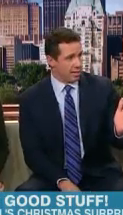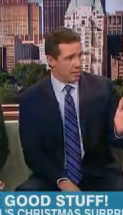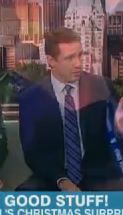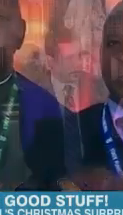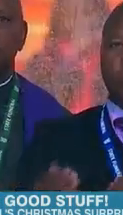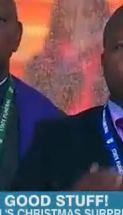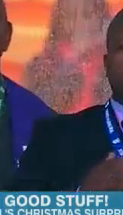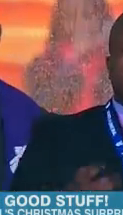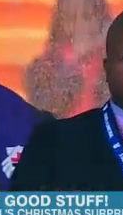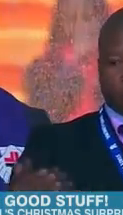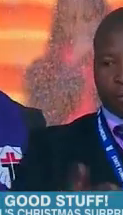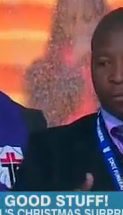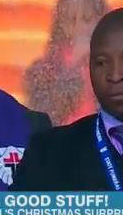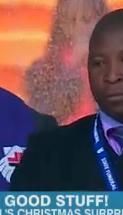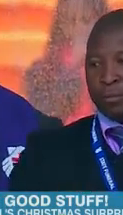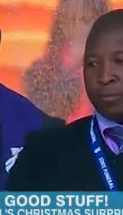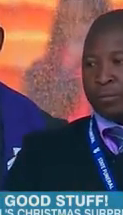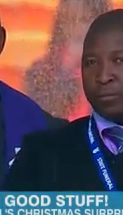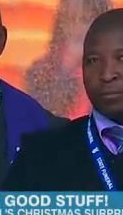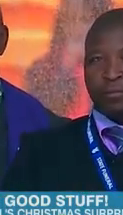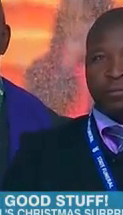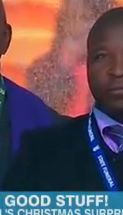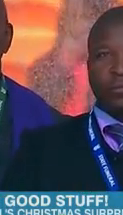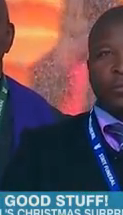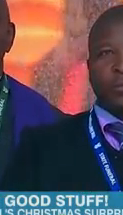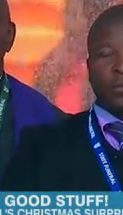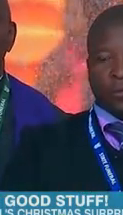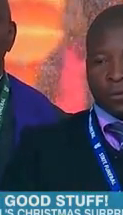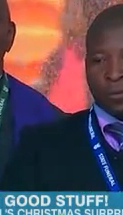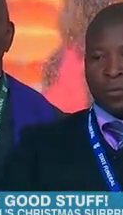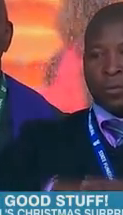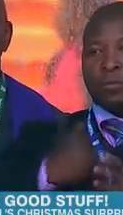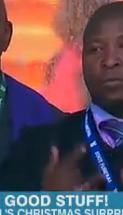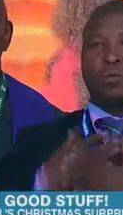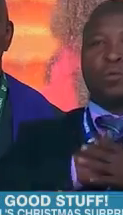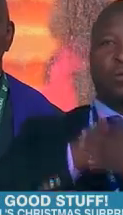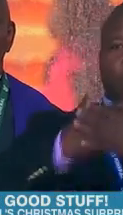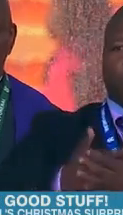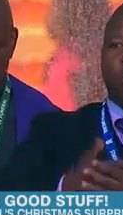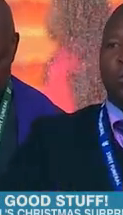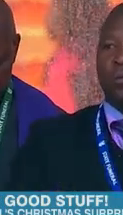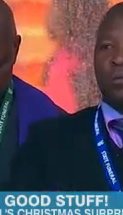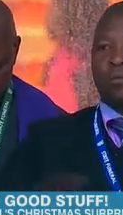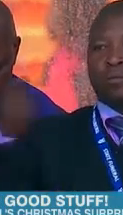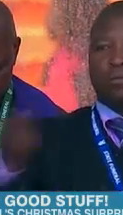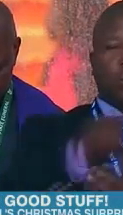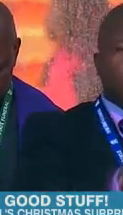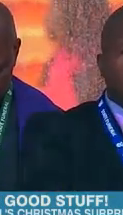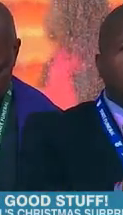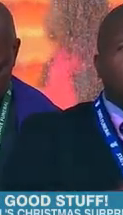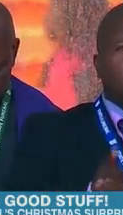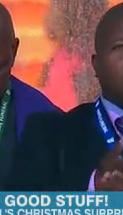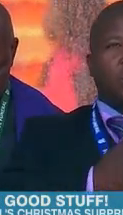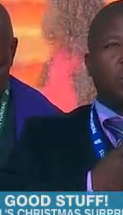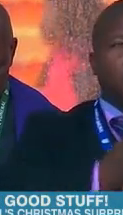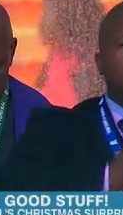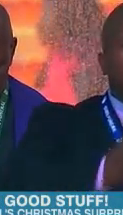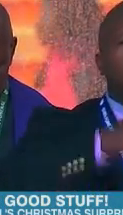language down there, okay? Well, indirectly, there he is. This man actually wound up doing something right. You know why? Because he indirectly brought to our